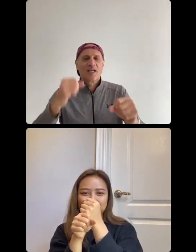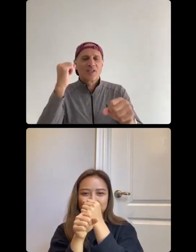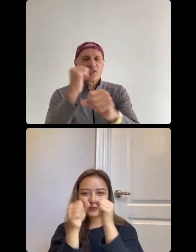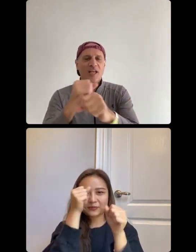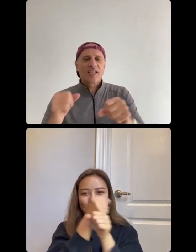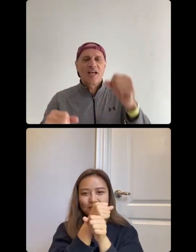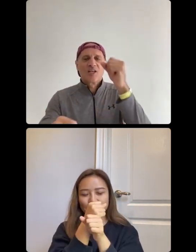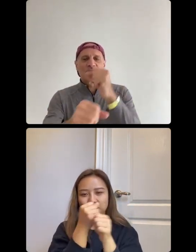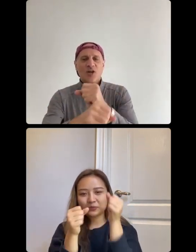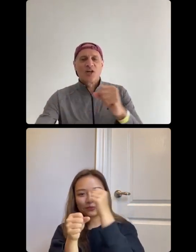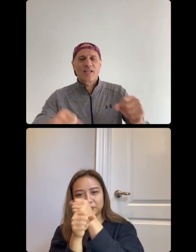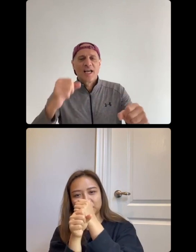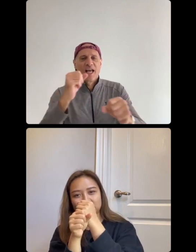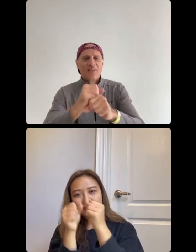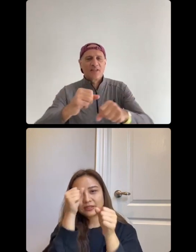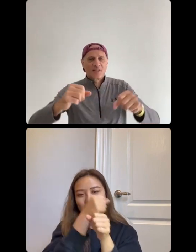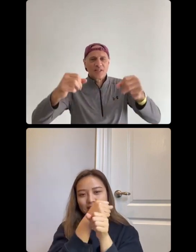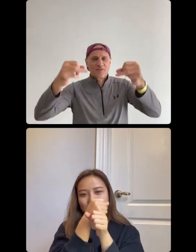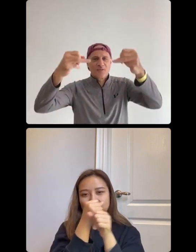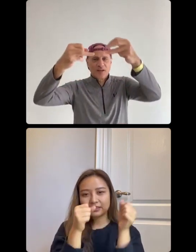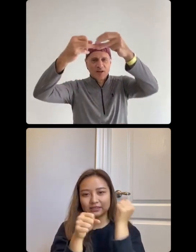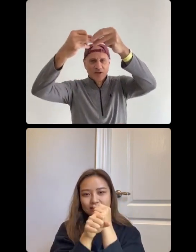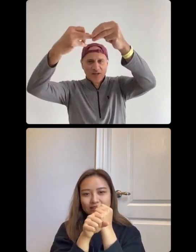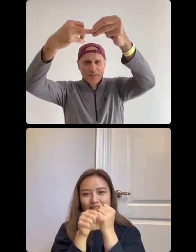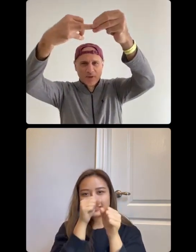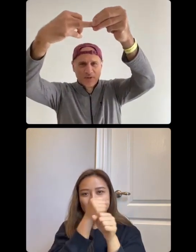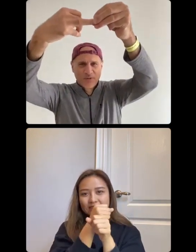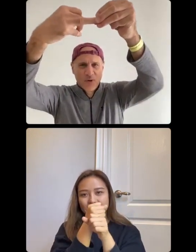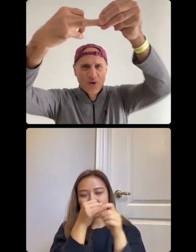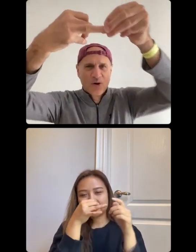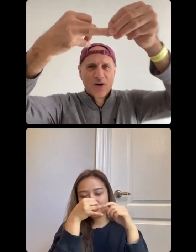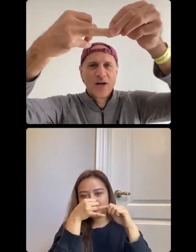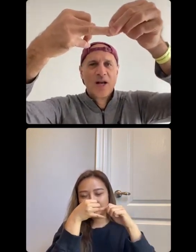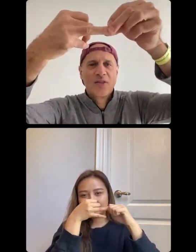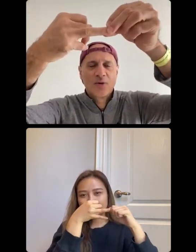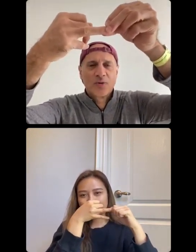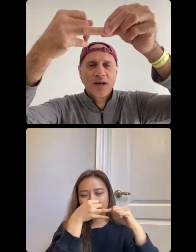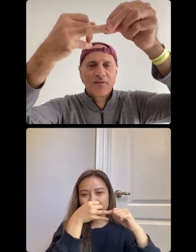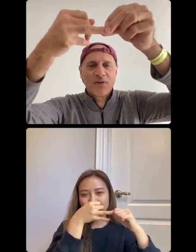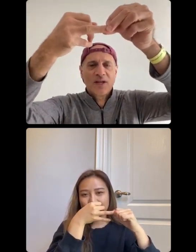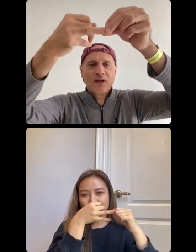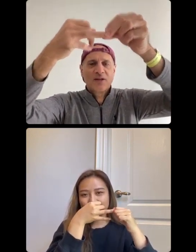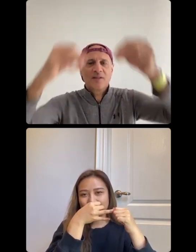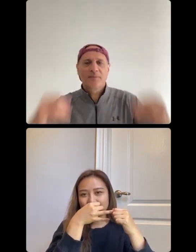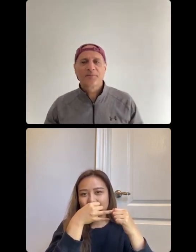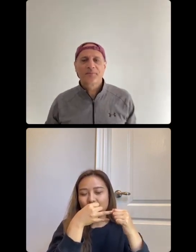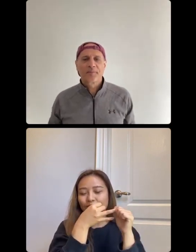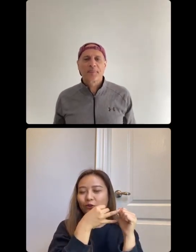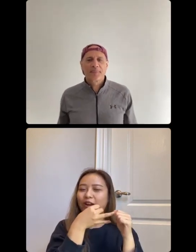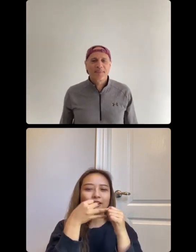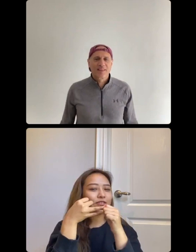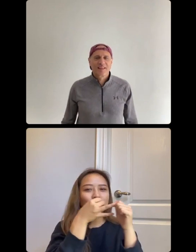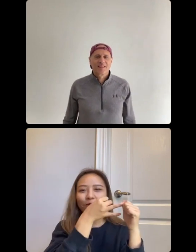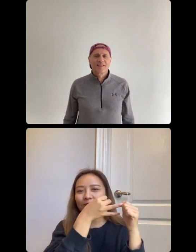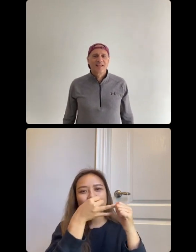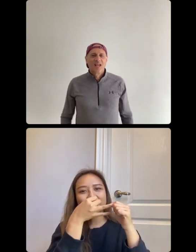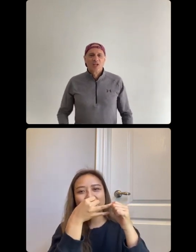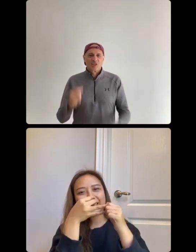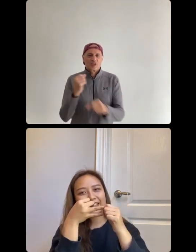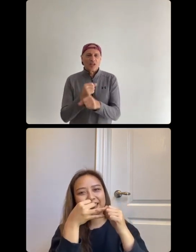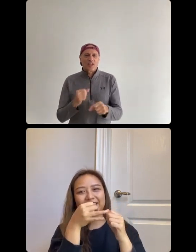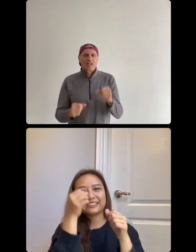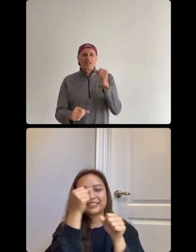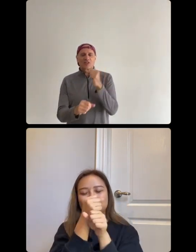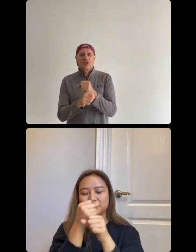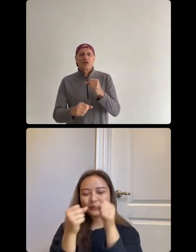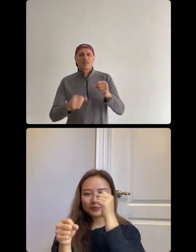stonk, stonk, stonk. And this is finger number four. The ring finger. Forevermore. Stink,